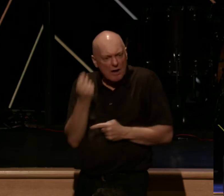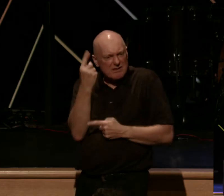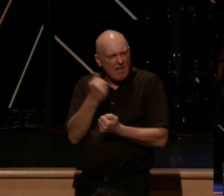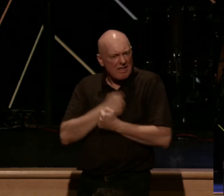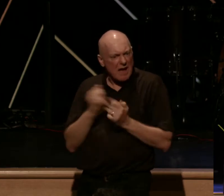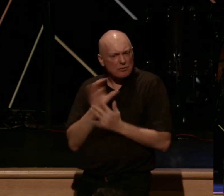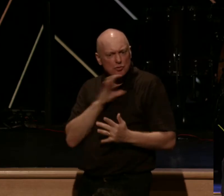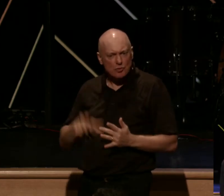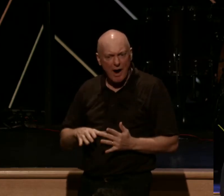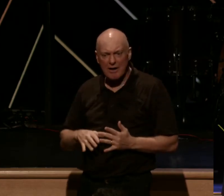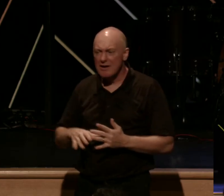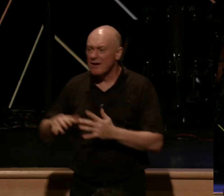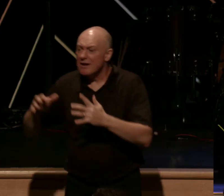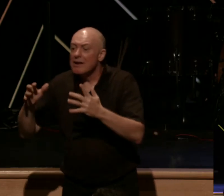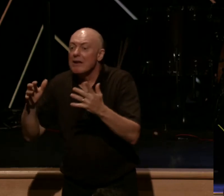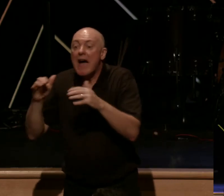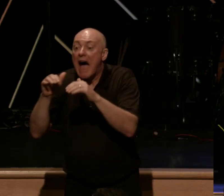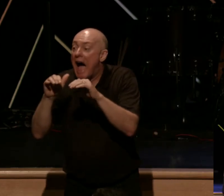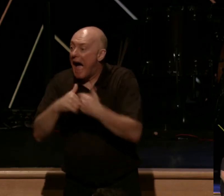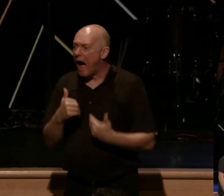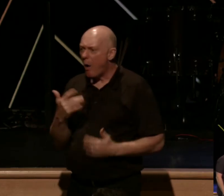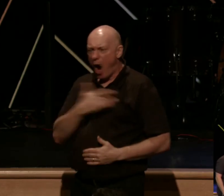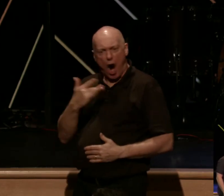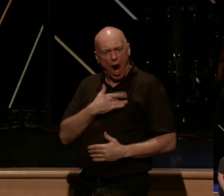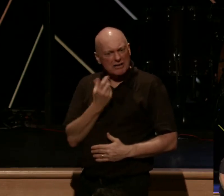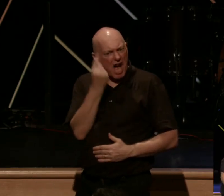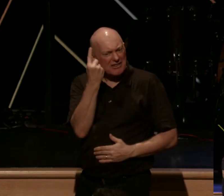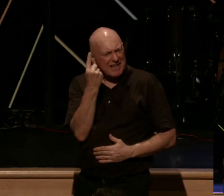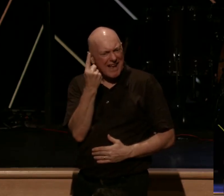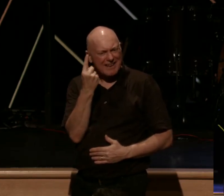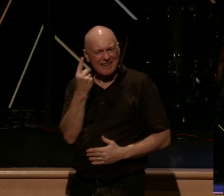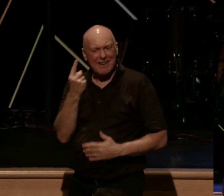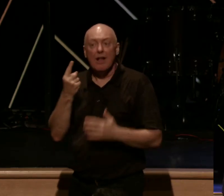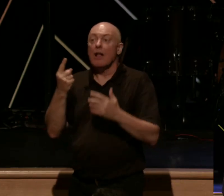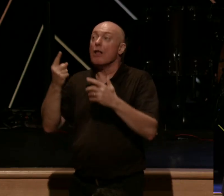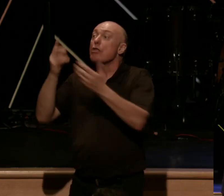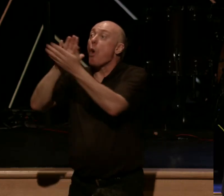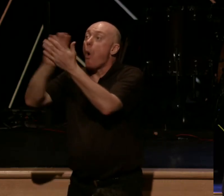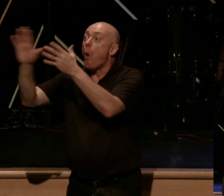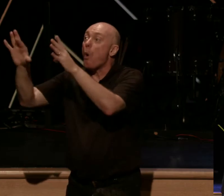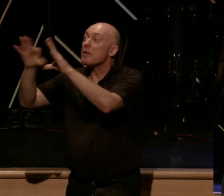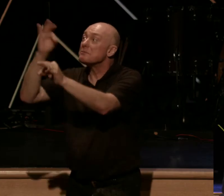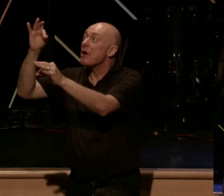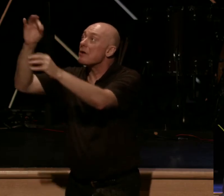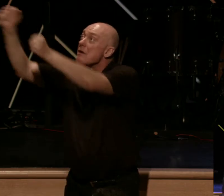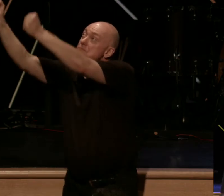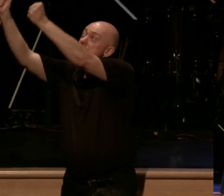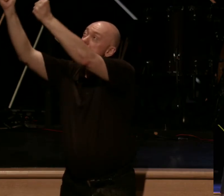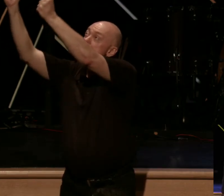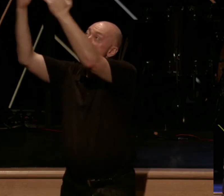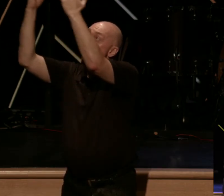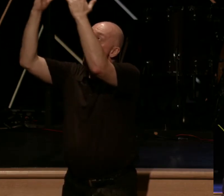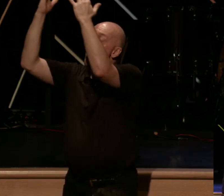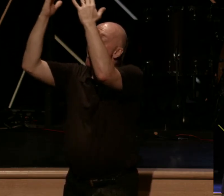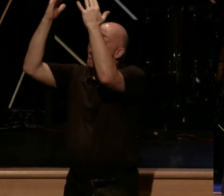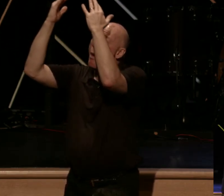poured down into our hearts like a waterfall is for the Holy Spirit himself to teach us, to show us